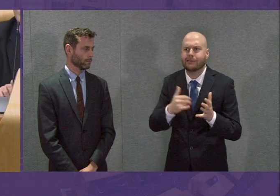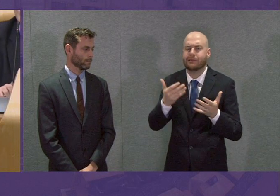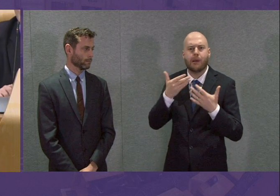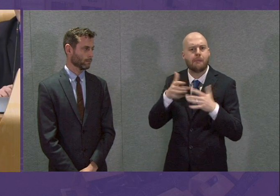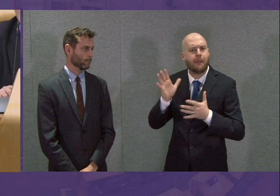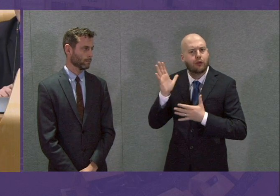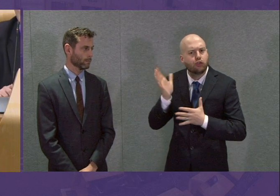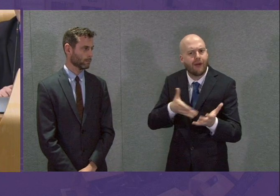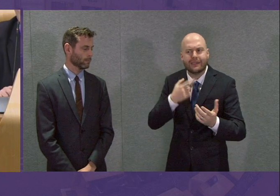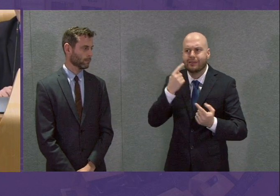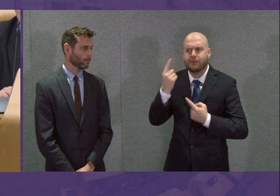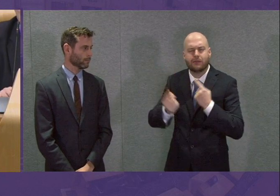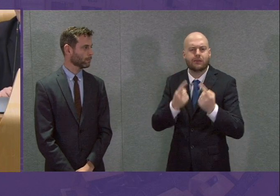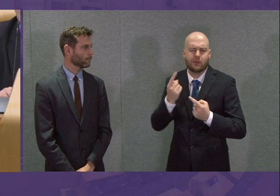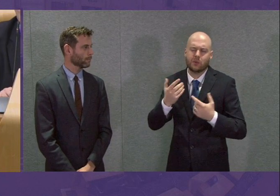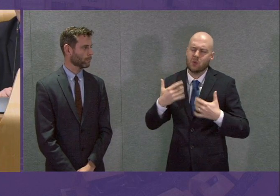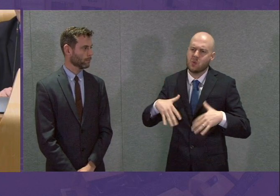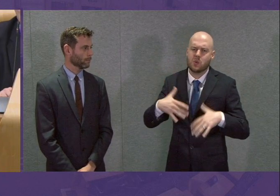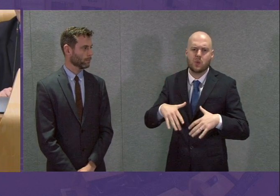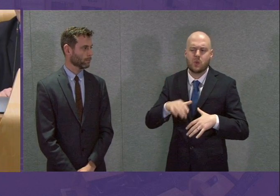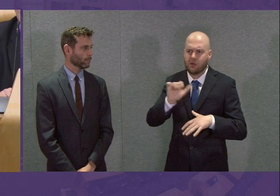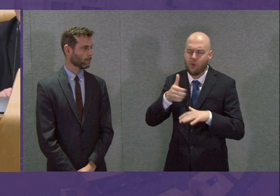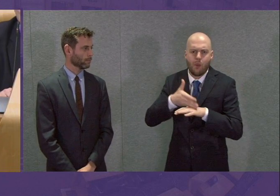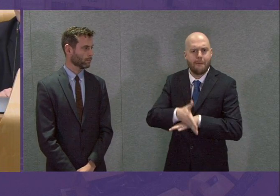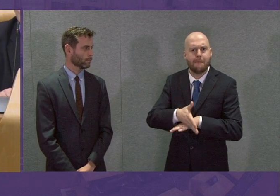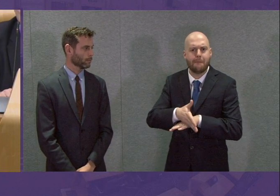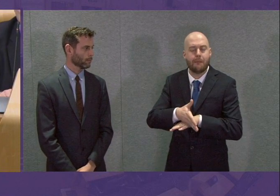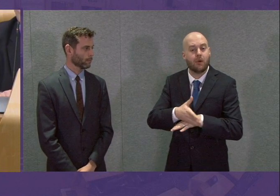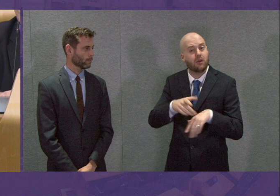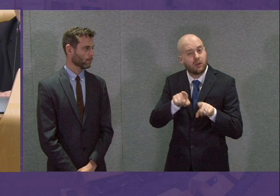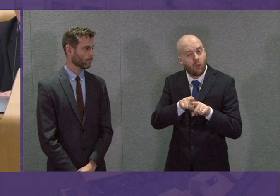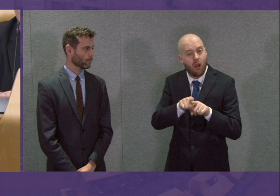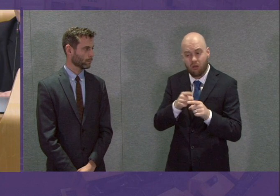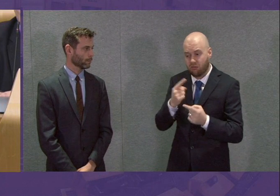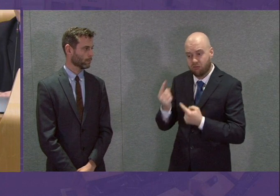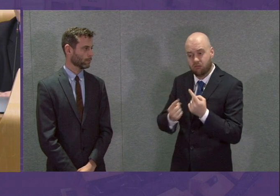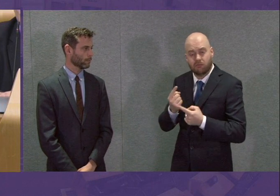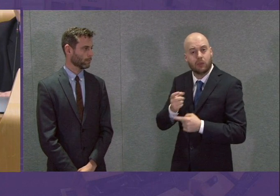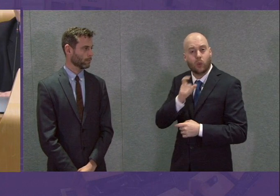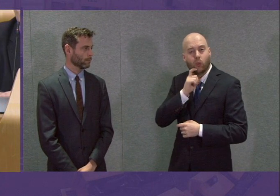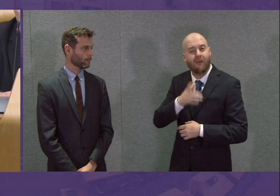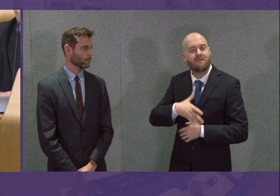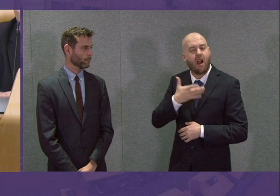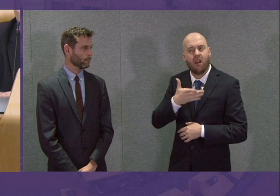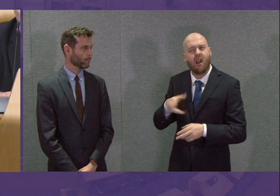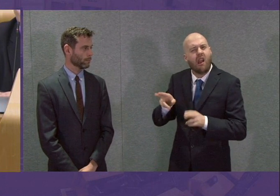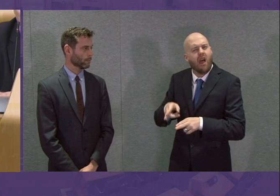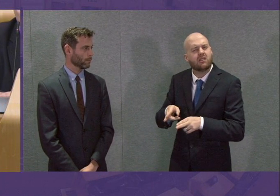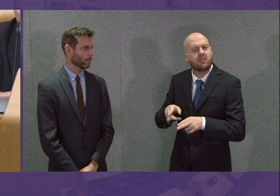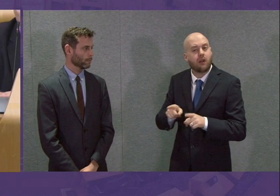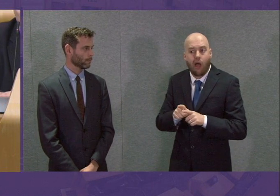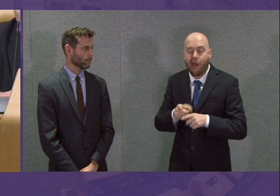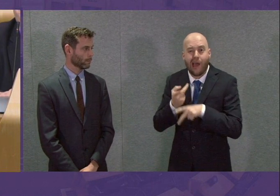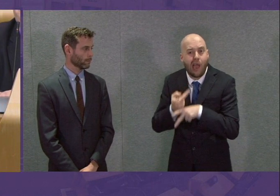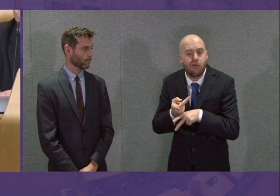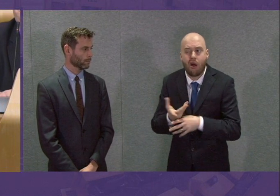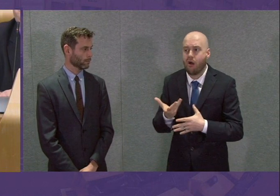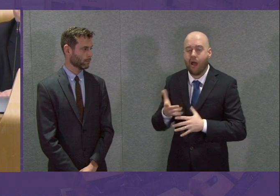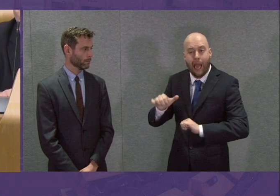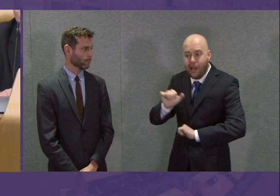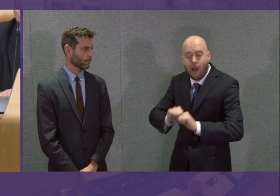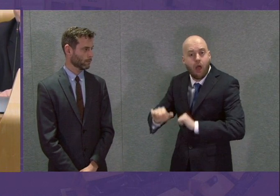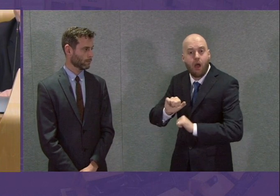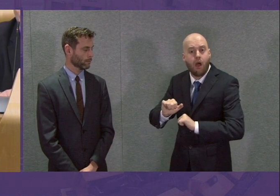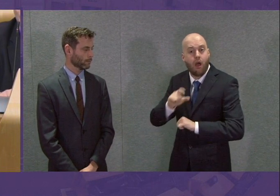who have been undervalued for a long time. Every carer, cleaner, supermarket worker and many more. Their